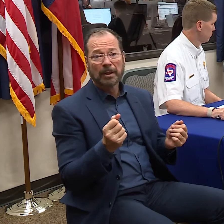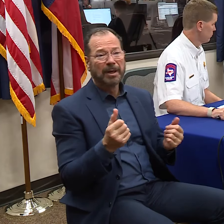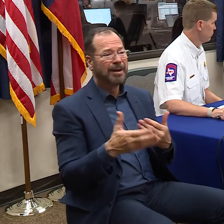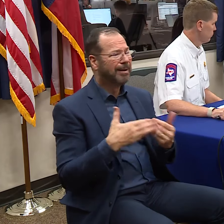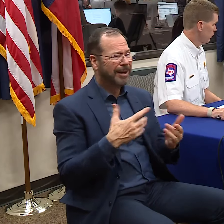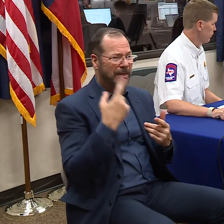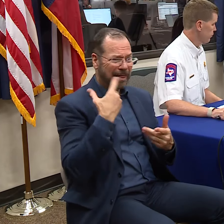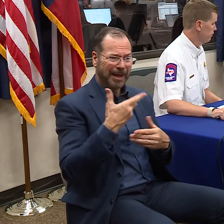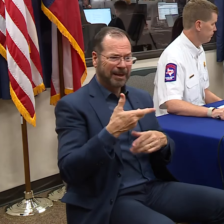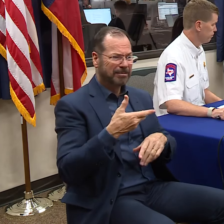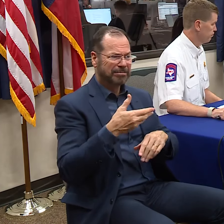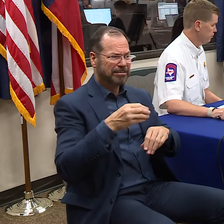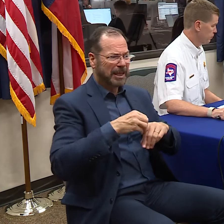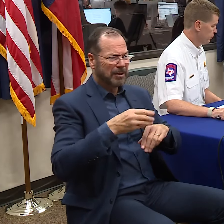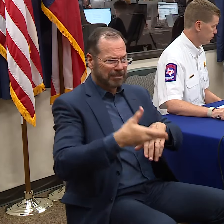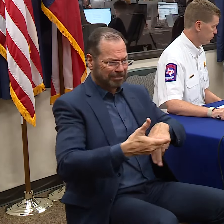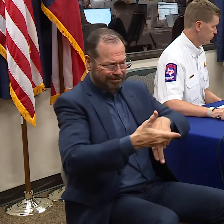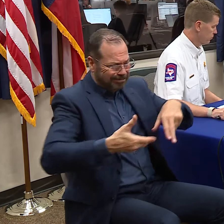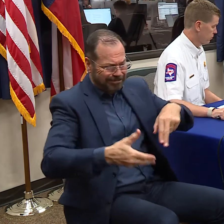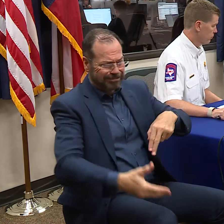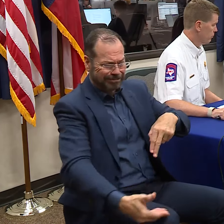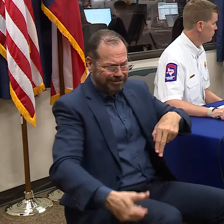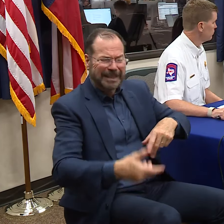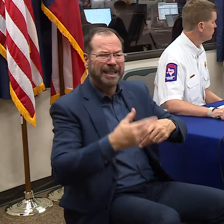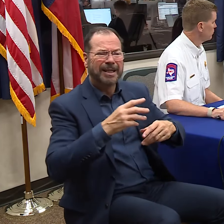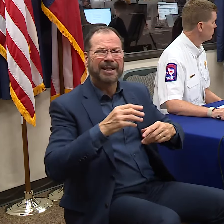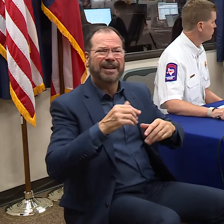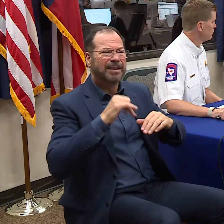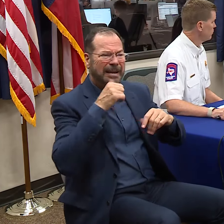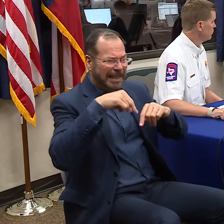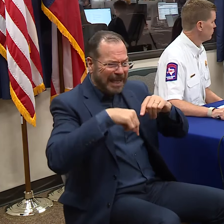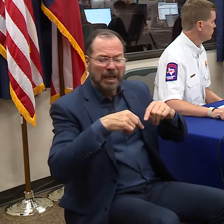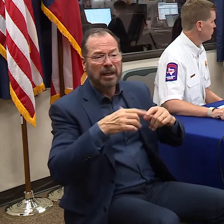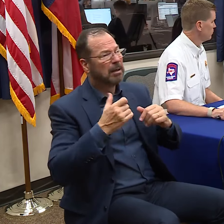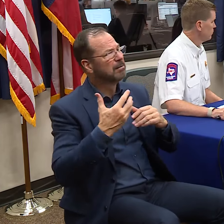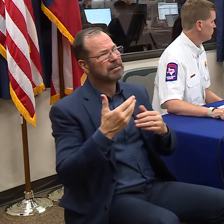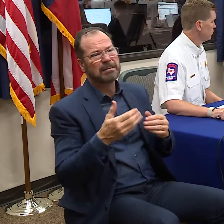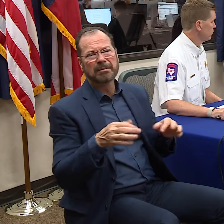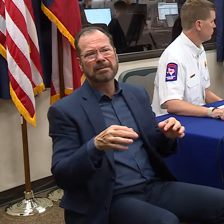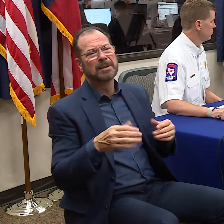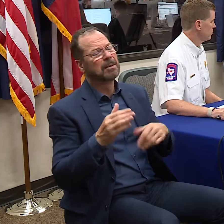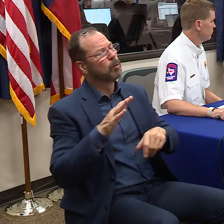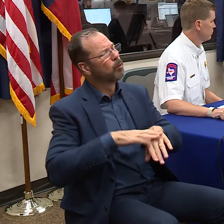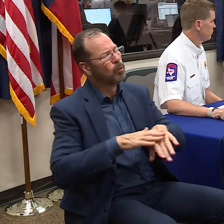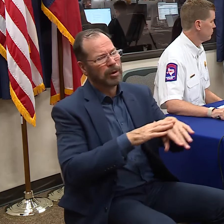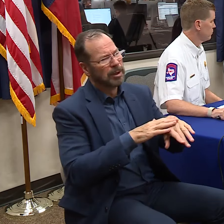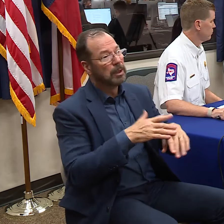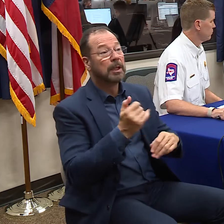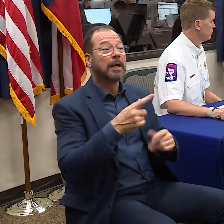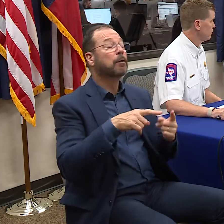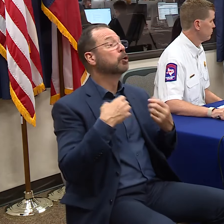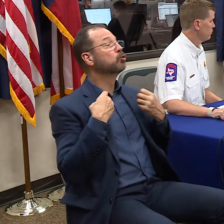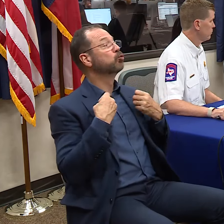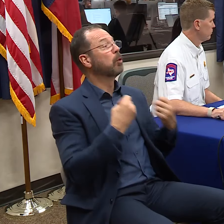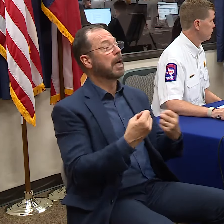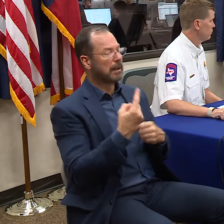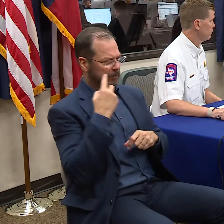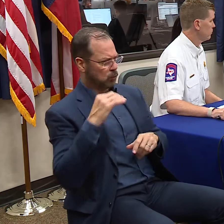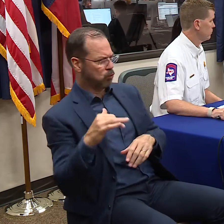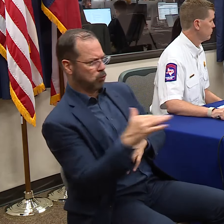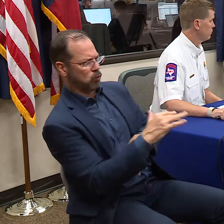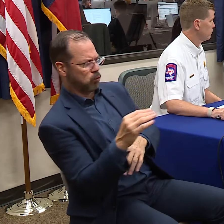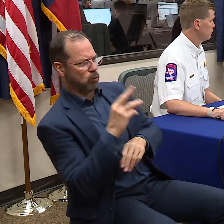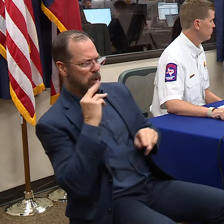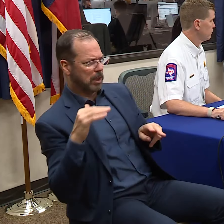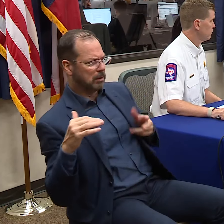Thank you, guys. The roads, if you drive up to a road and you see water and you're not sure